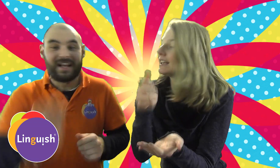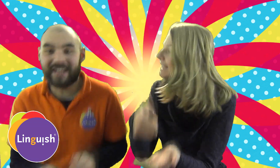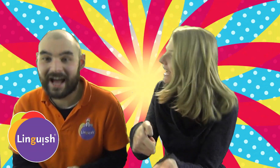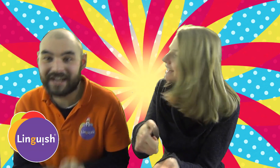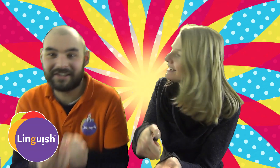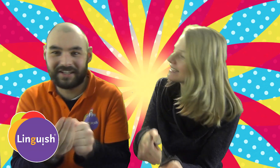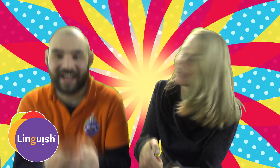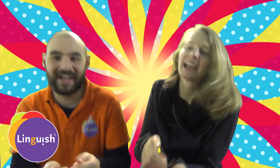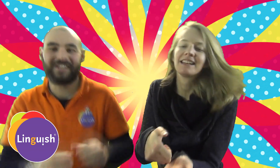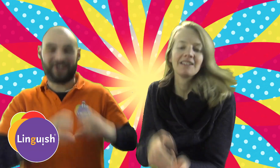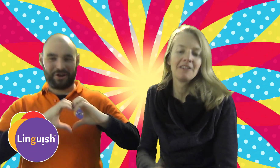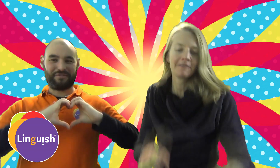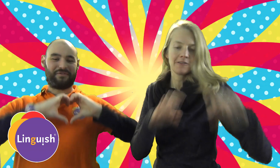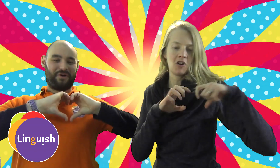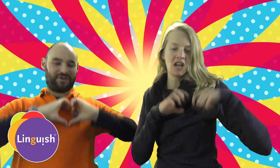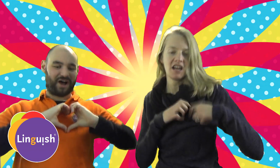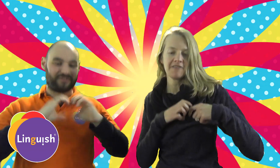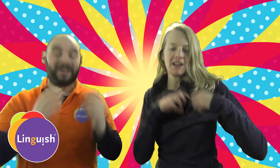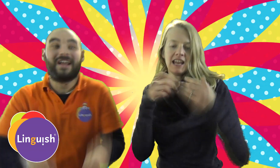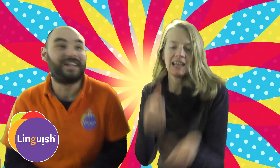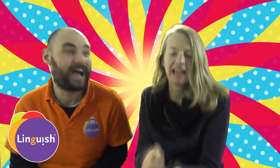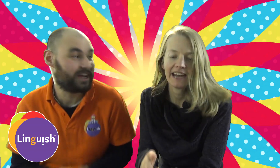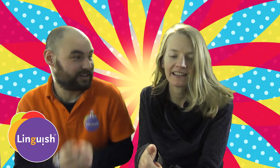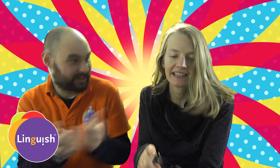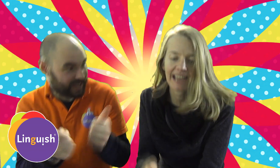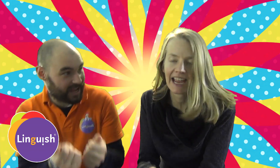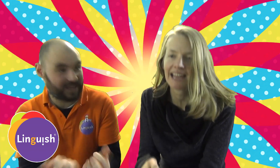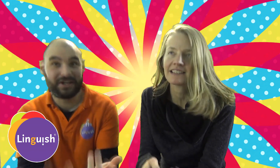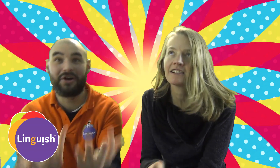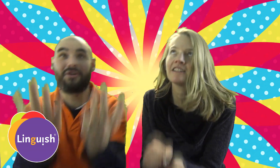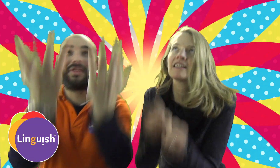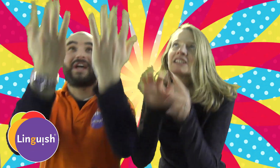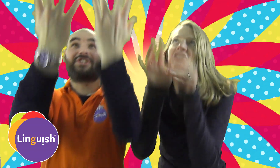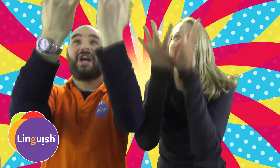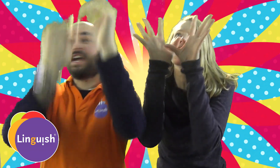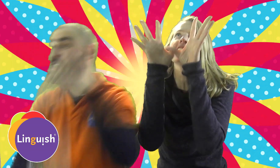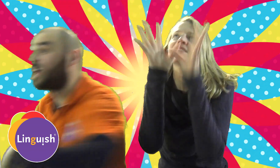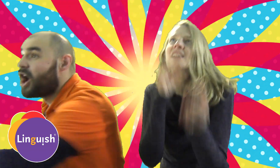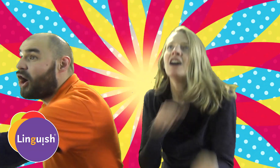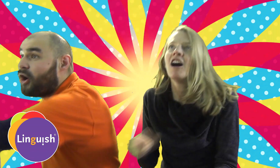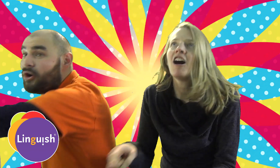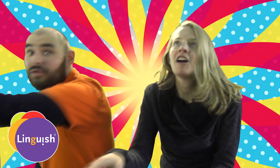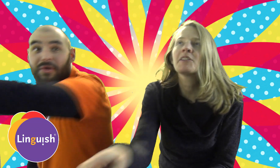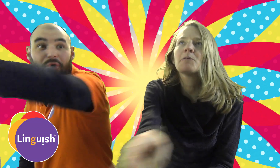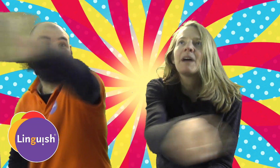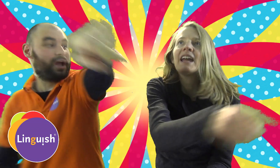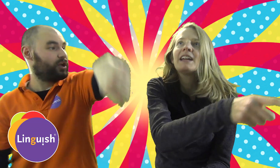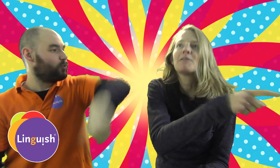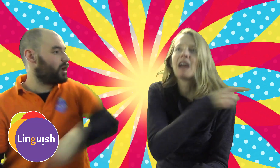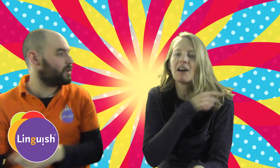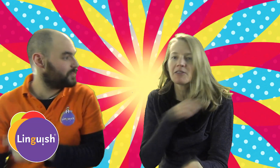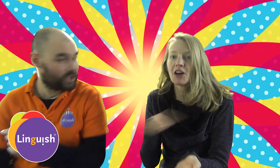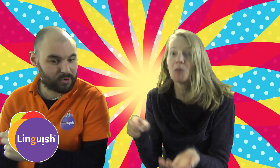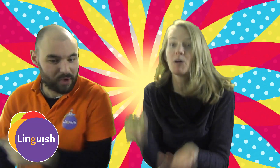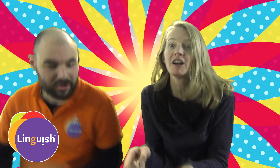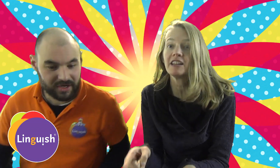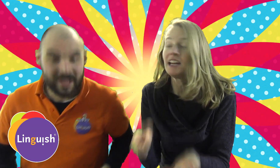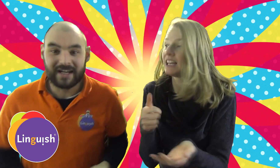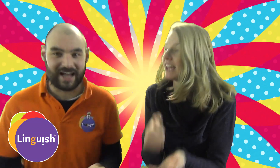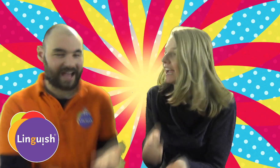Light a candle for love. Light a candle that shines all the way around the world. Light